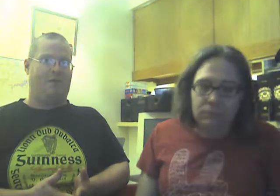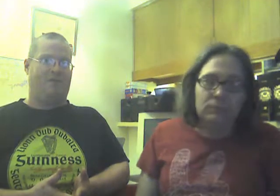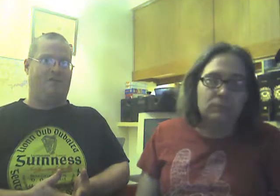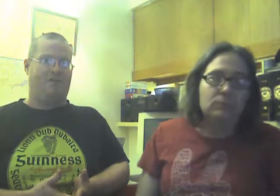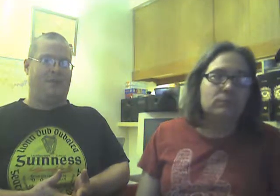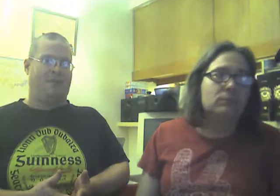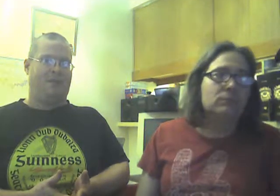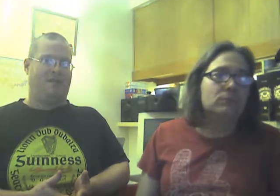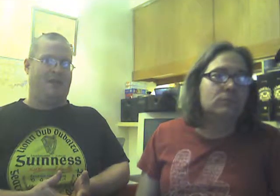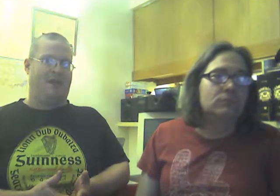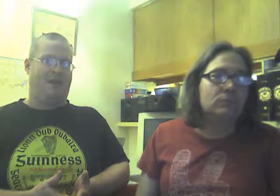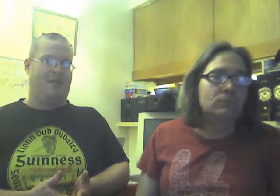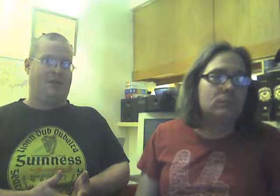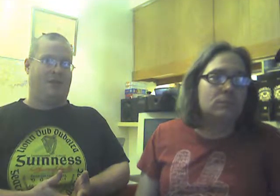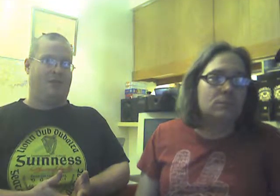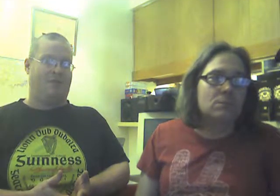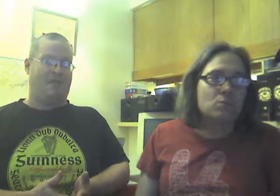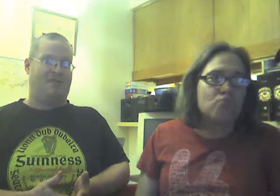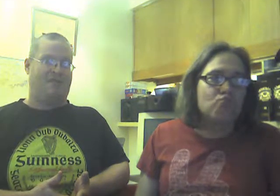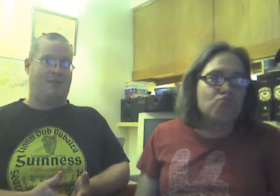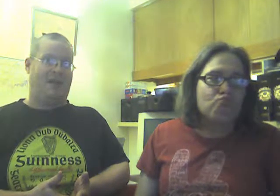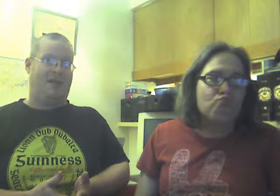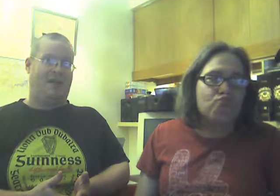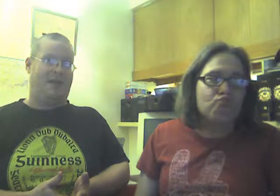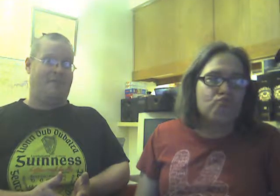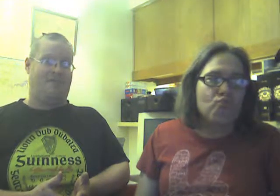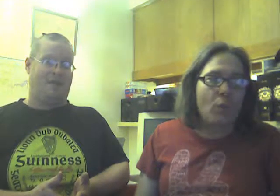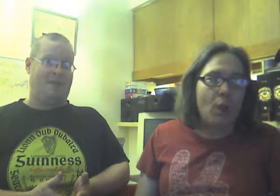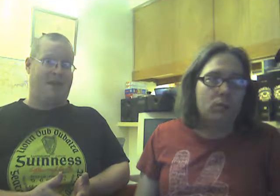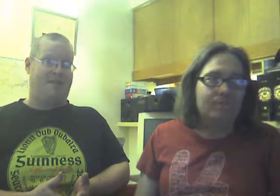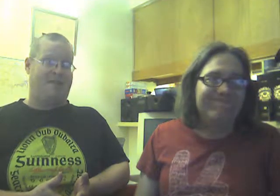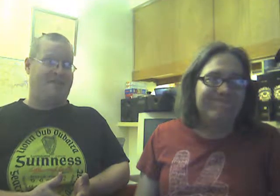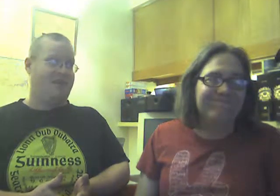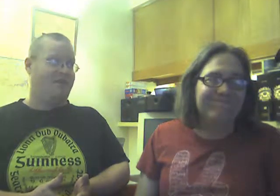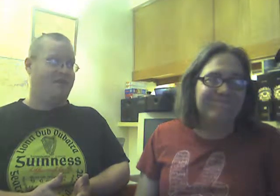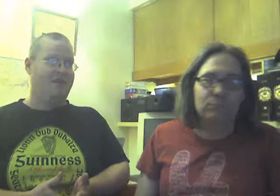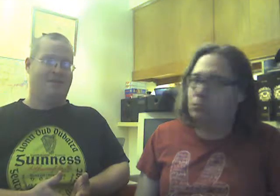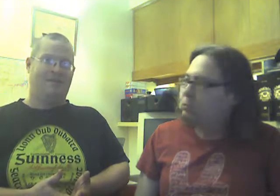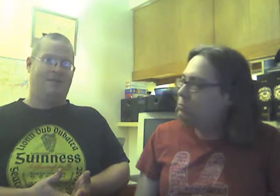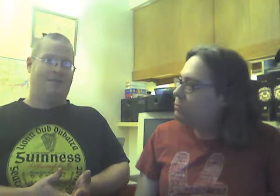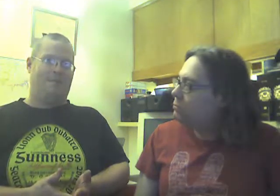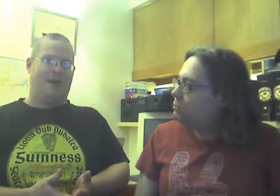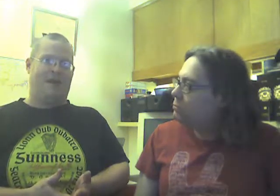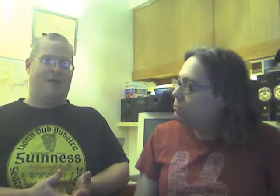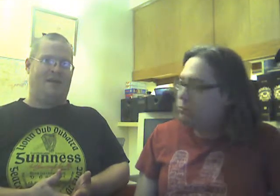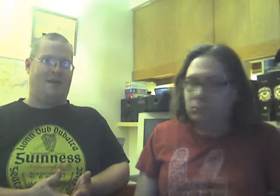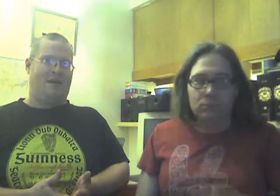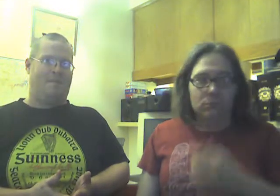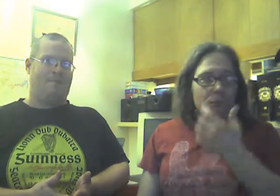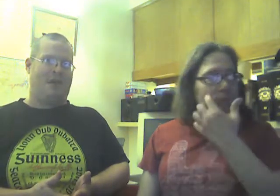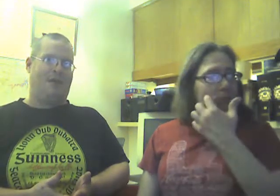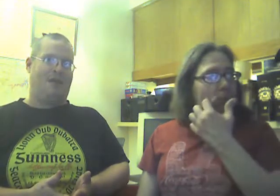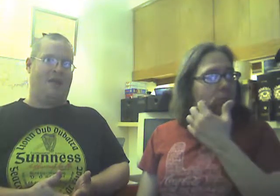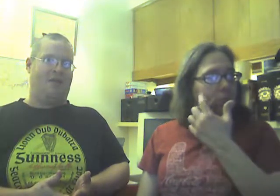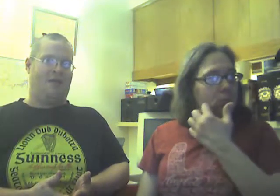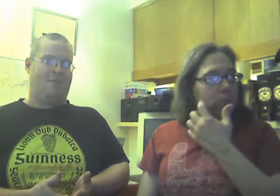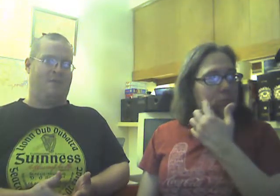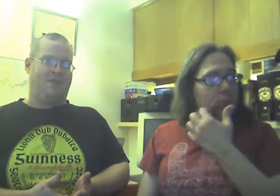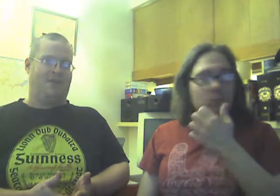well to people intimidating, threatening me, harassing me, yelling at me, screaming at me, etc. But, um, now that I know you're a bunch of